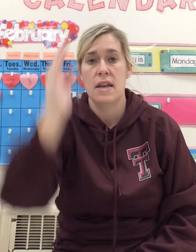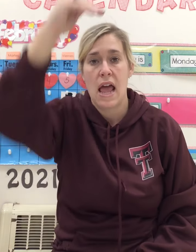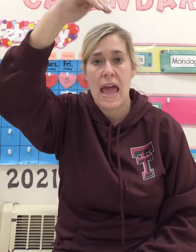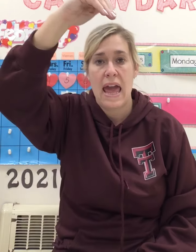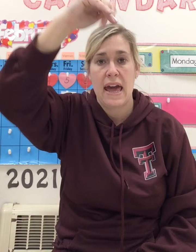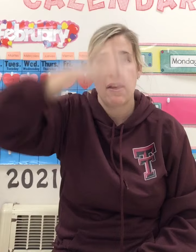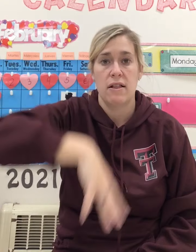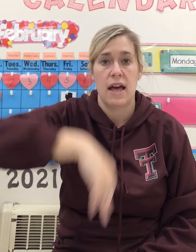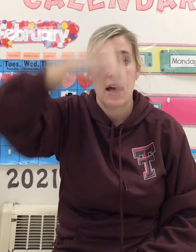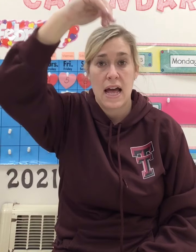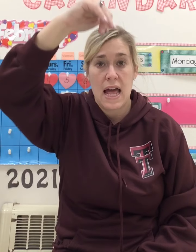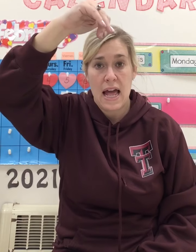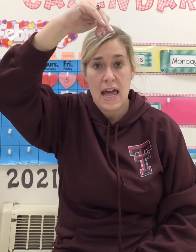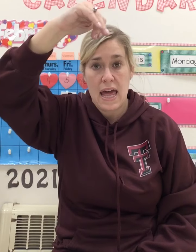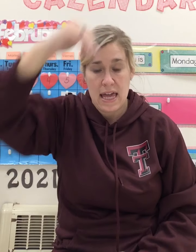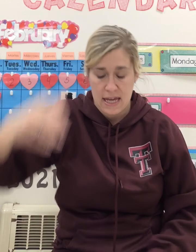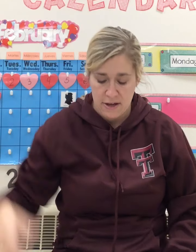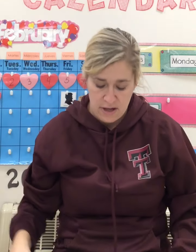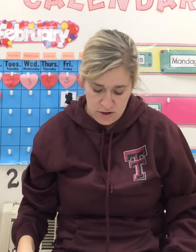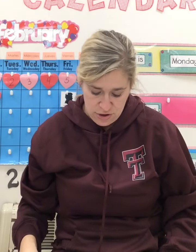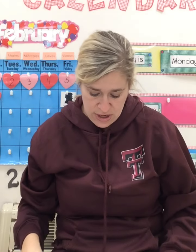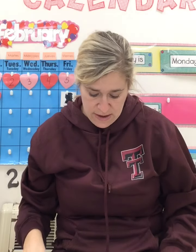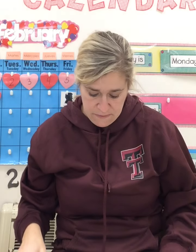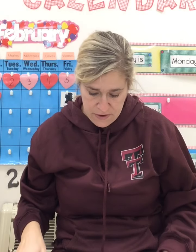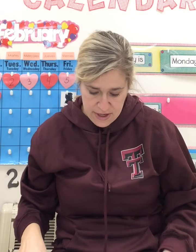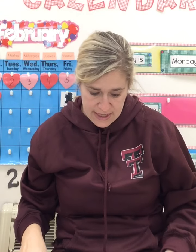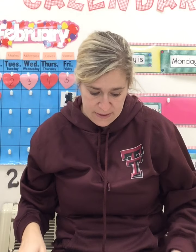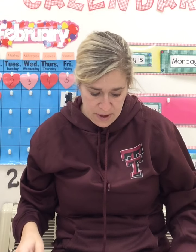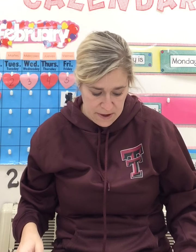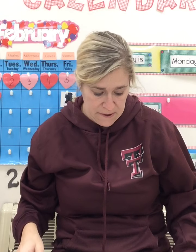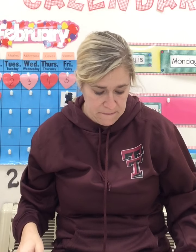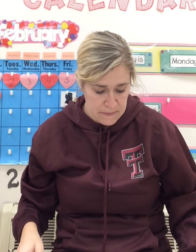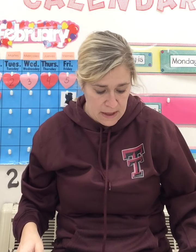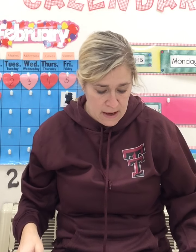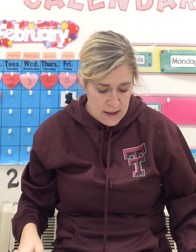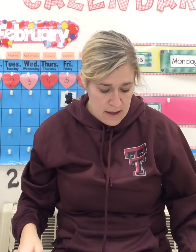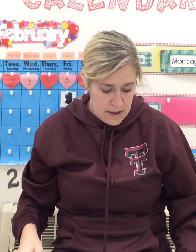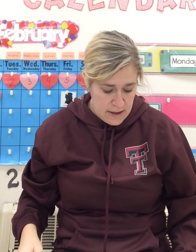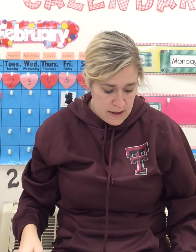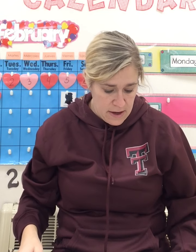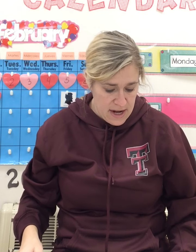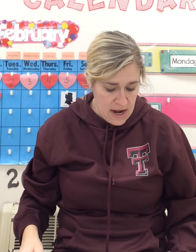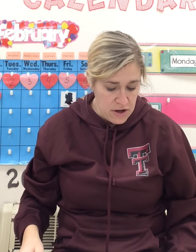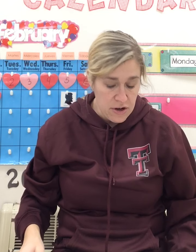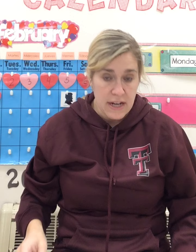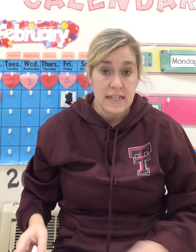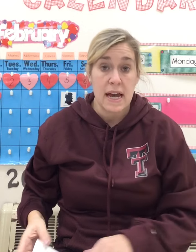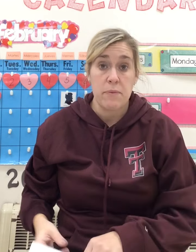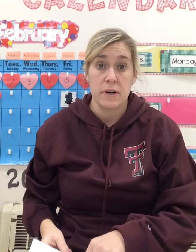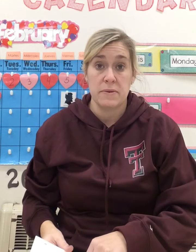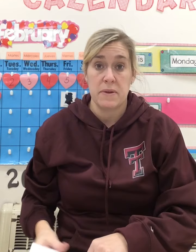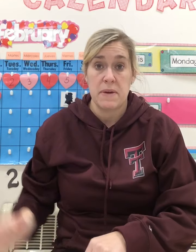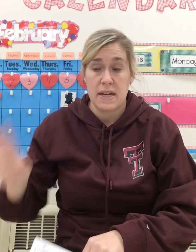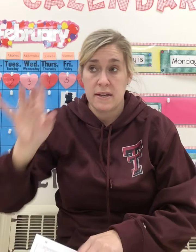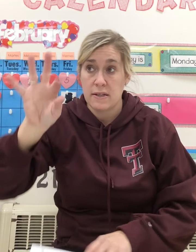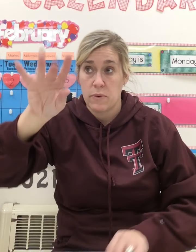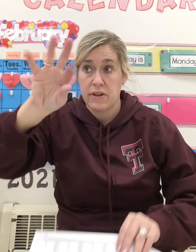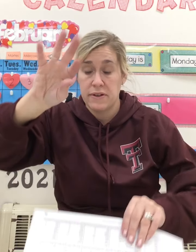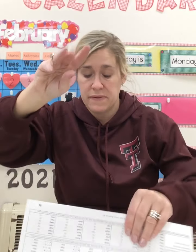-A-L. A. Good job. Very nice work. Alright, now you're going to tap words with me. So wiggle those